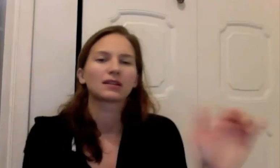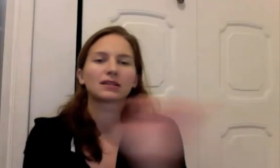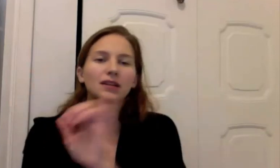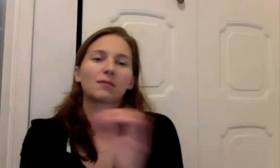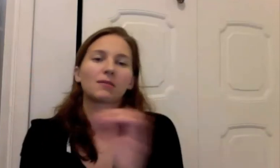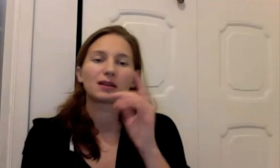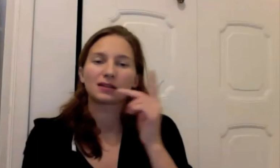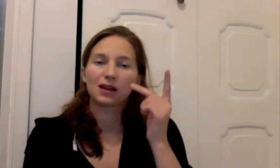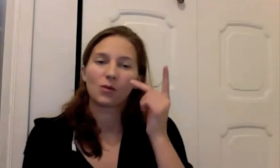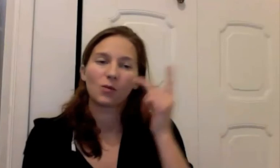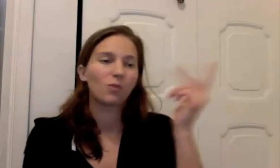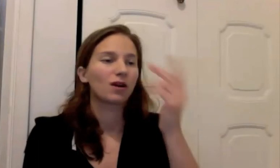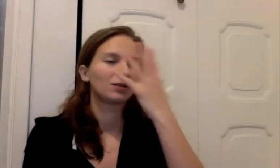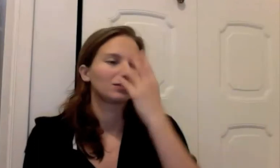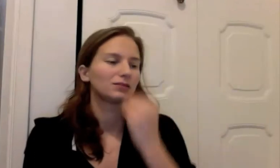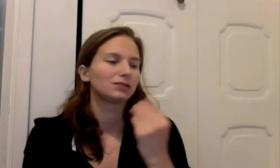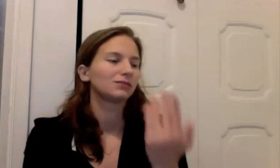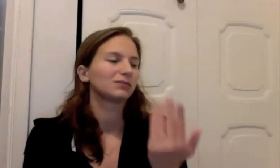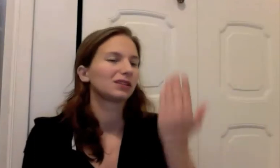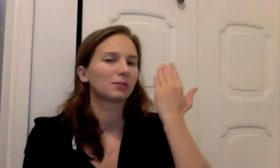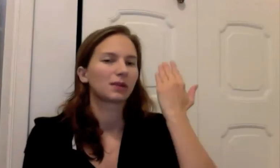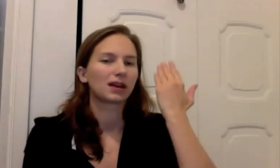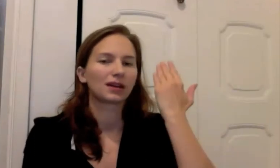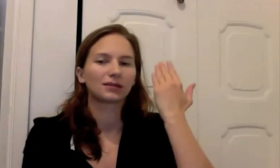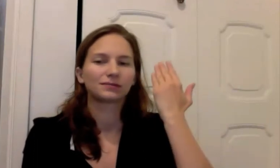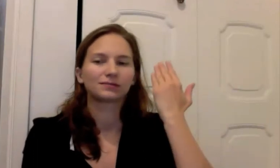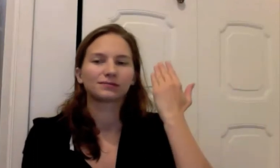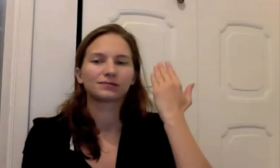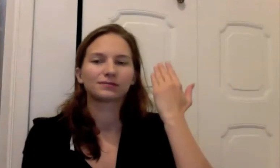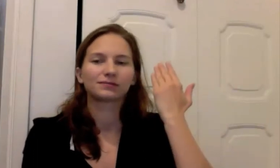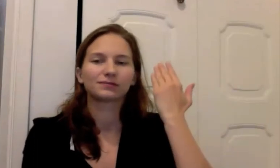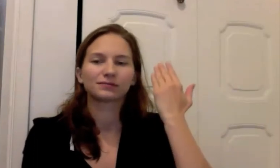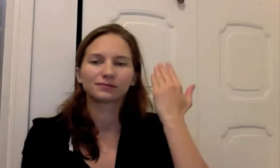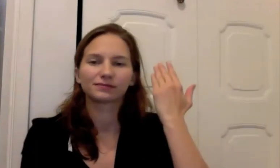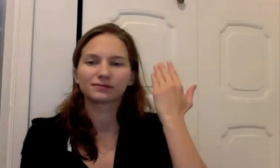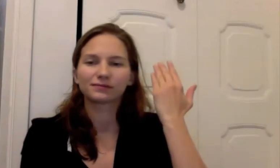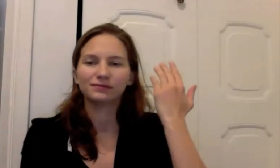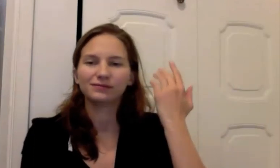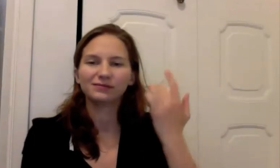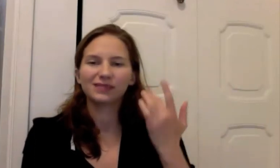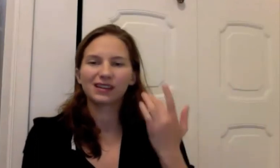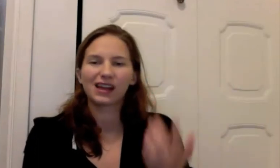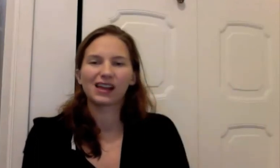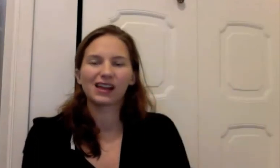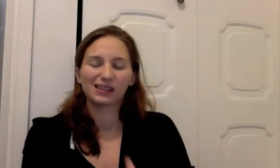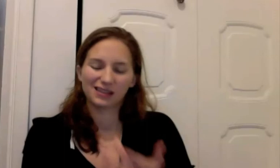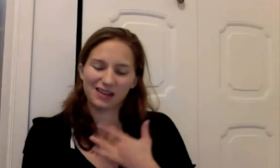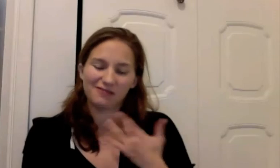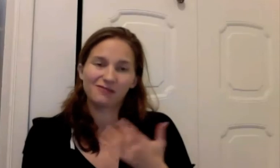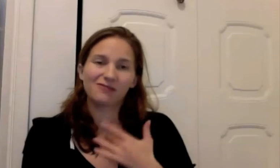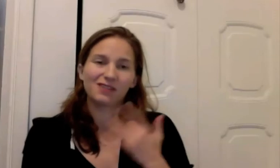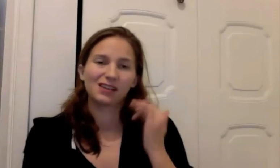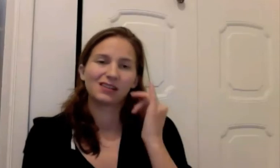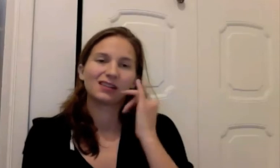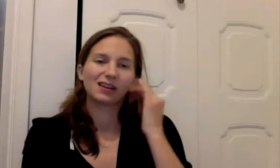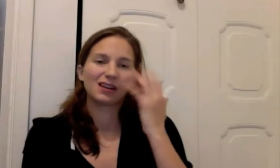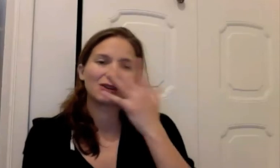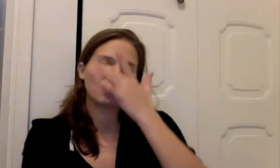to watch you sleep And I feel you forget me Like